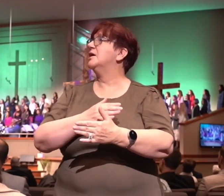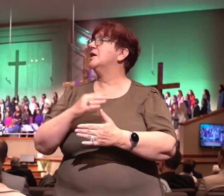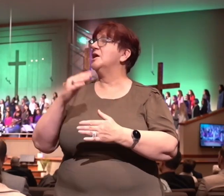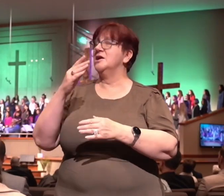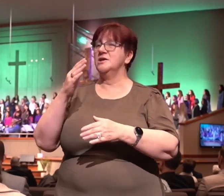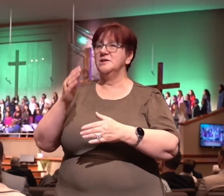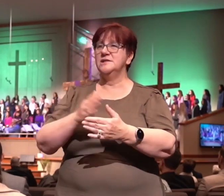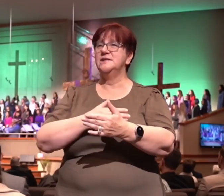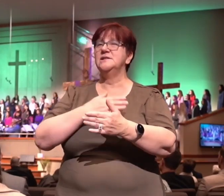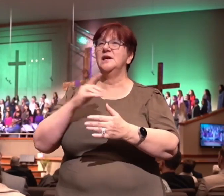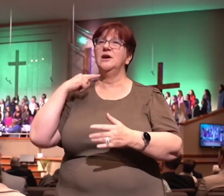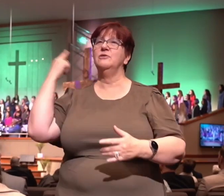evermore.